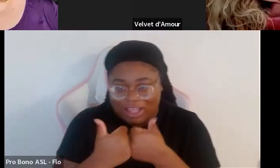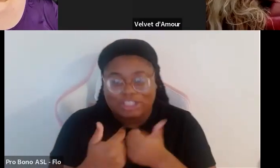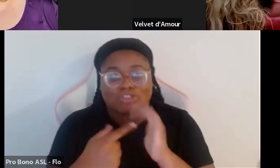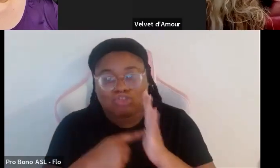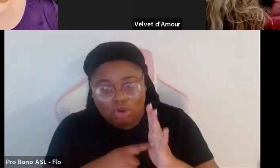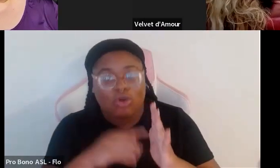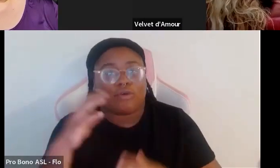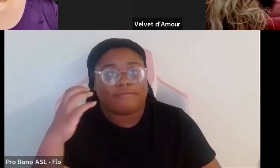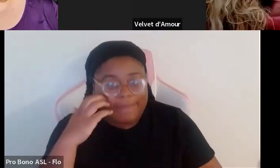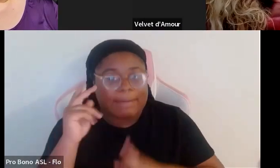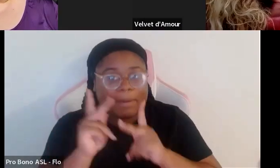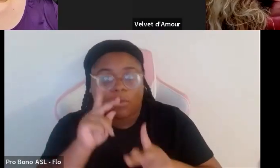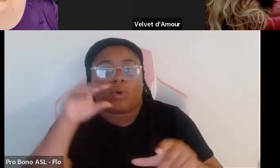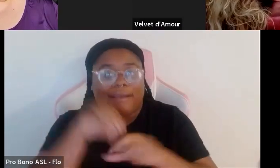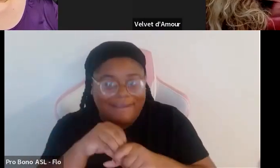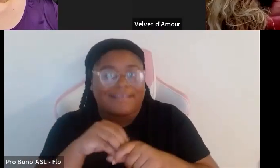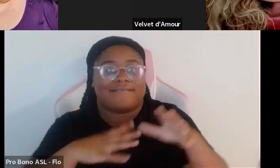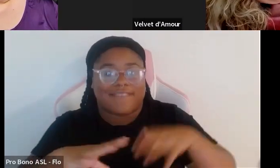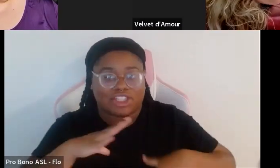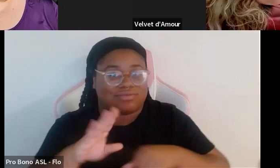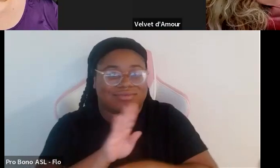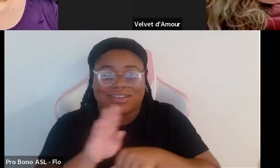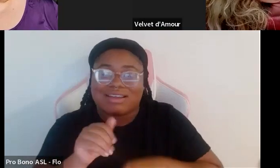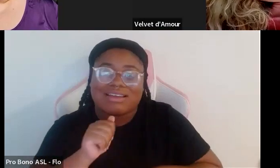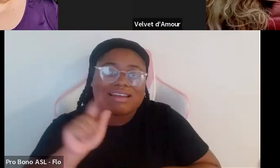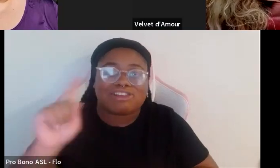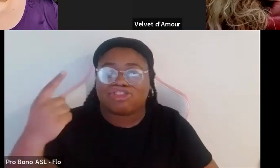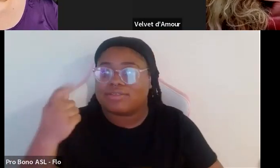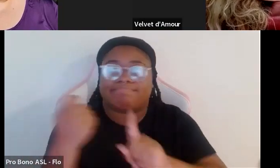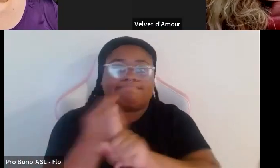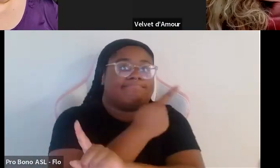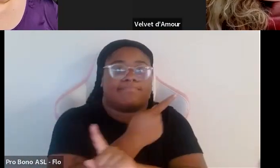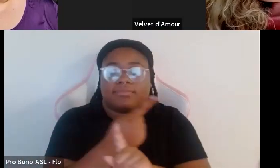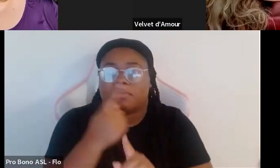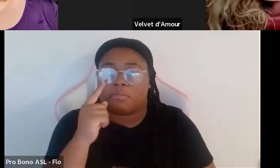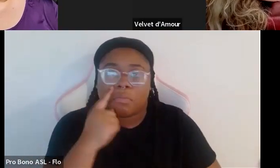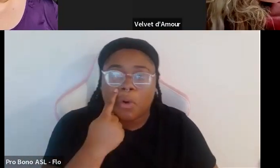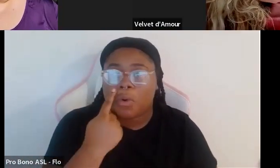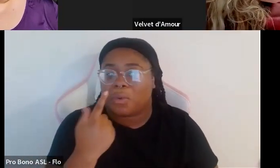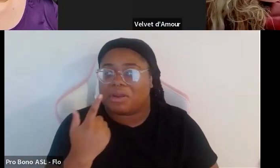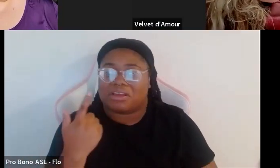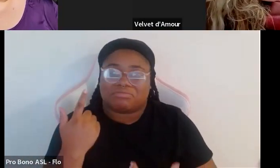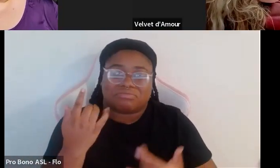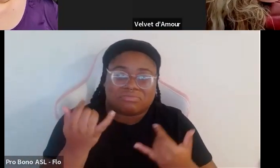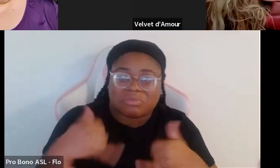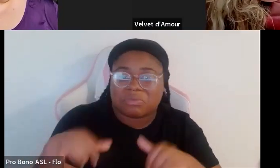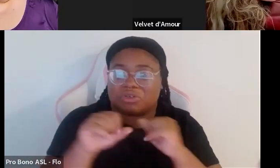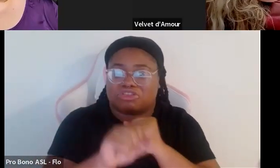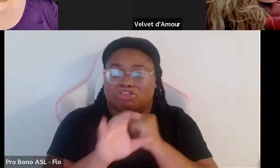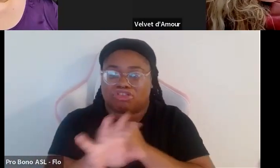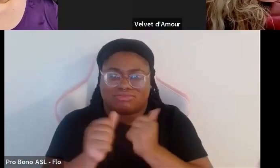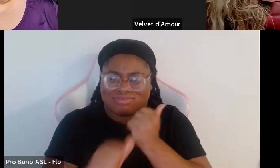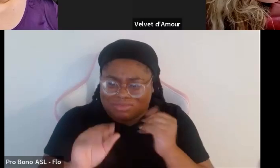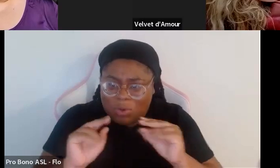actually in fashion not like you know run-of-the-mill catalog boring you know commercial shit but fun